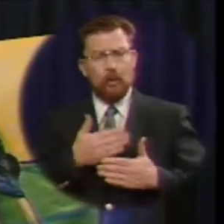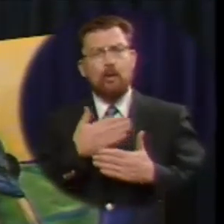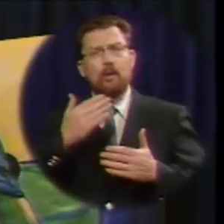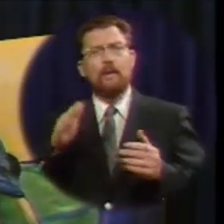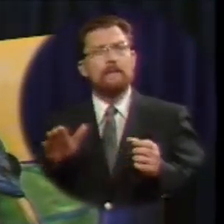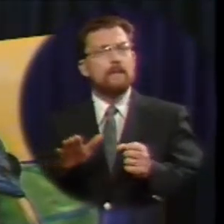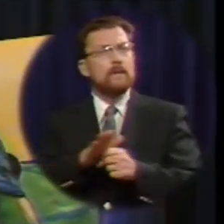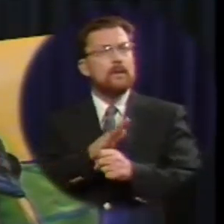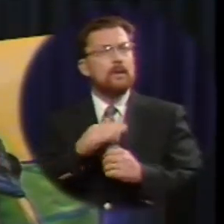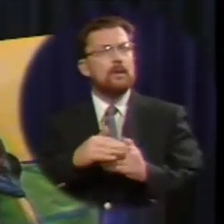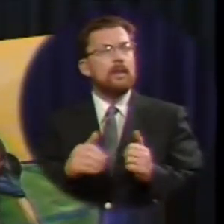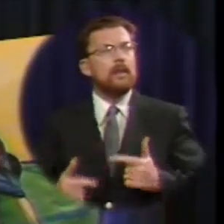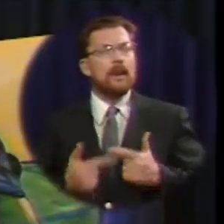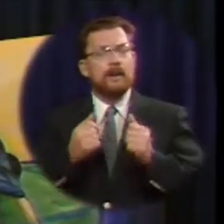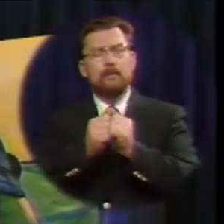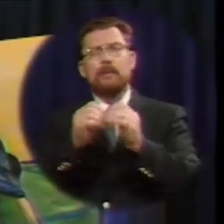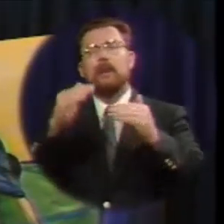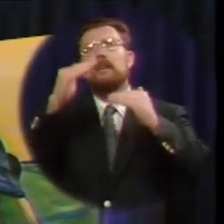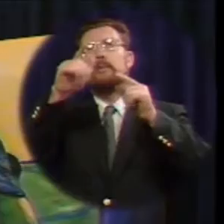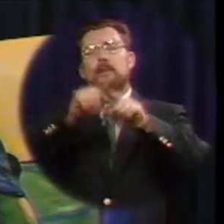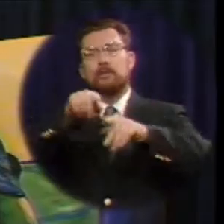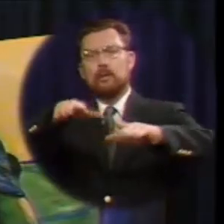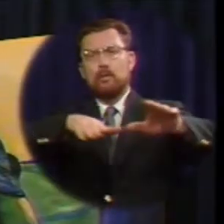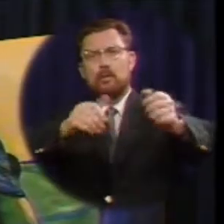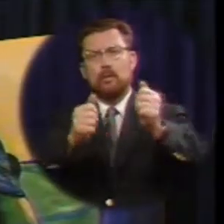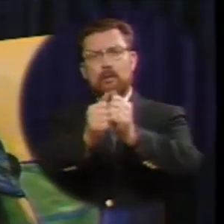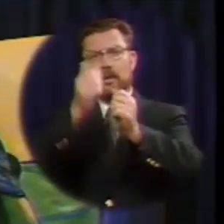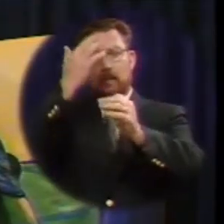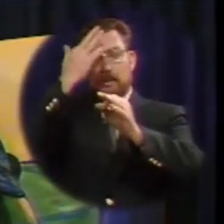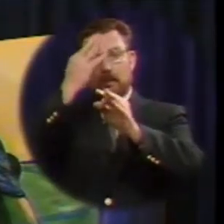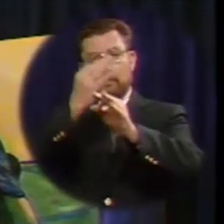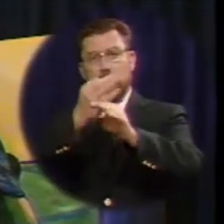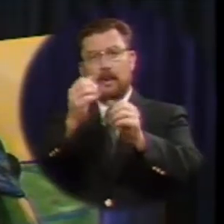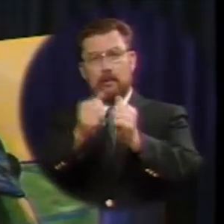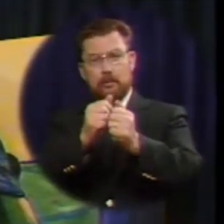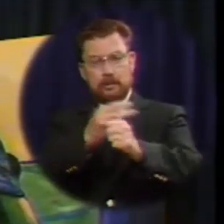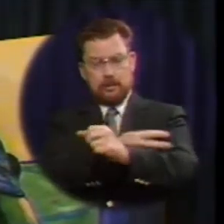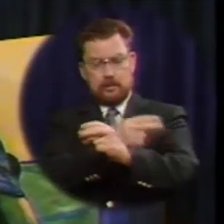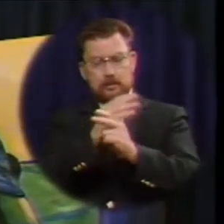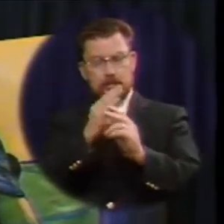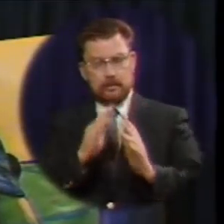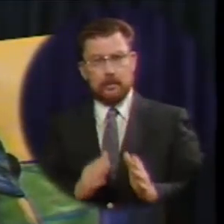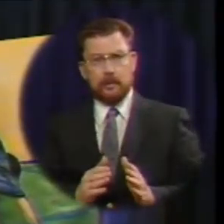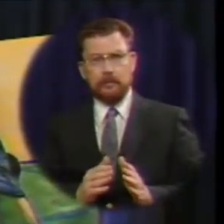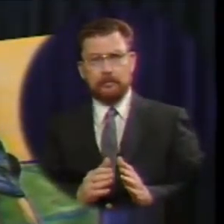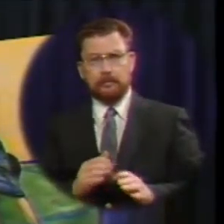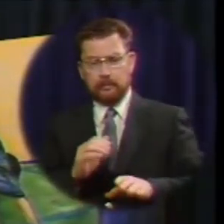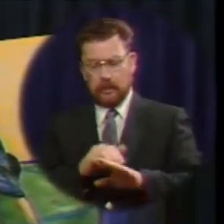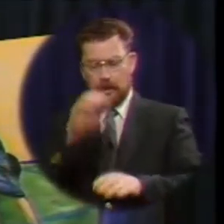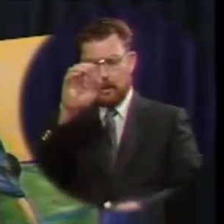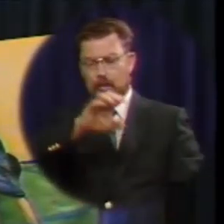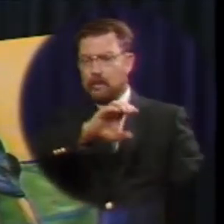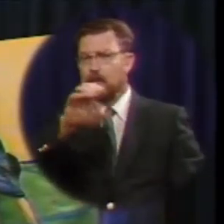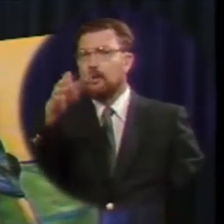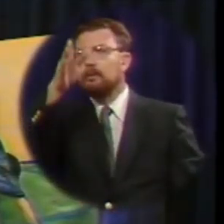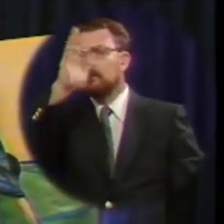life as you walk by faith with the shepherd it was at the cross that god reached down